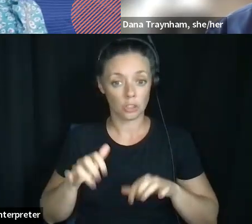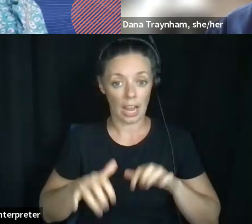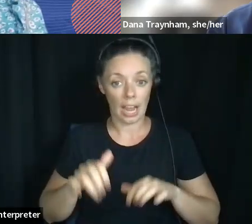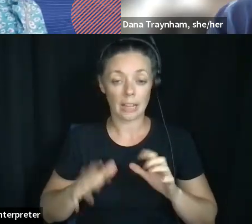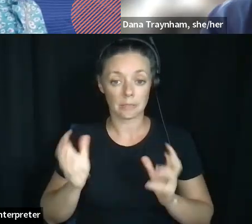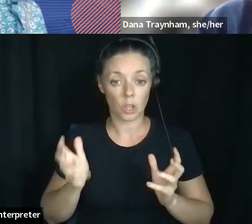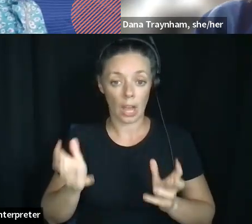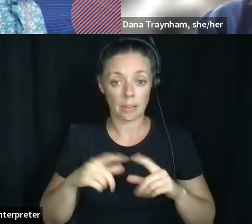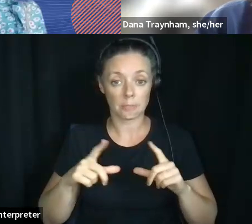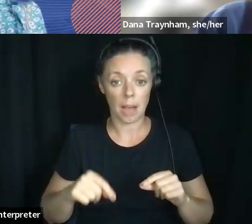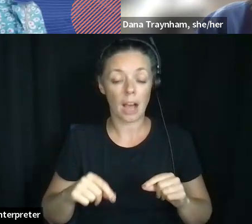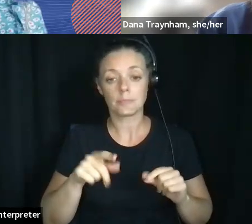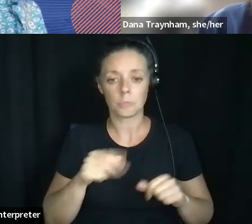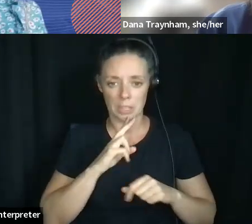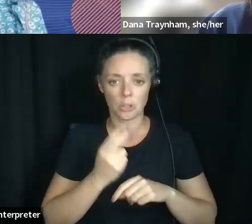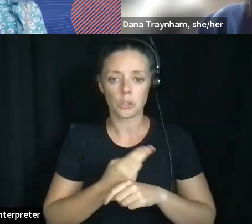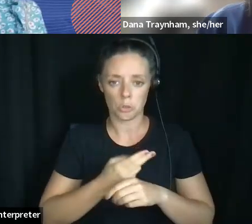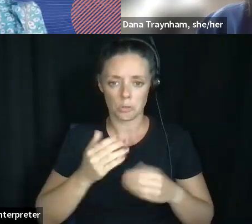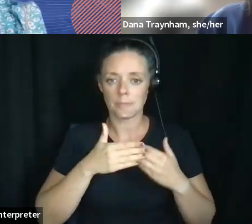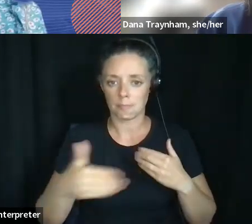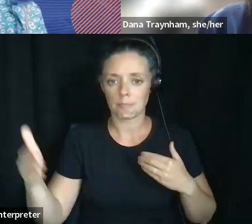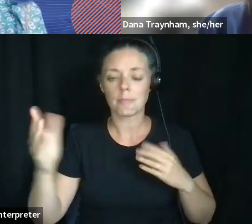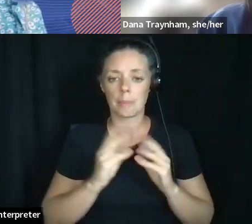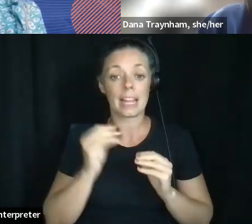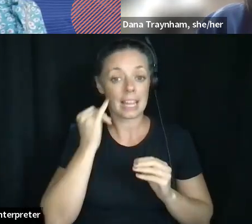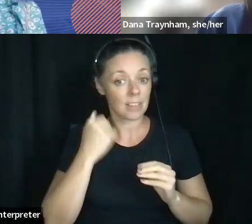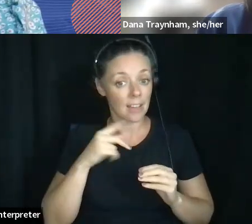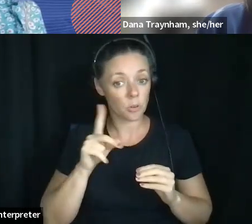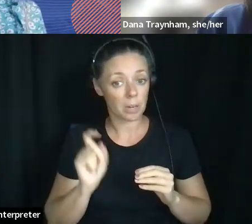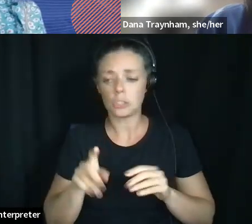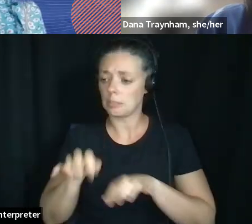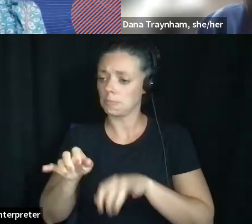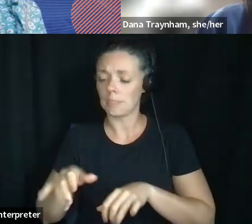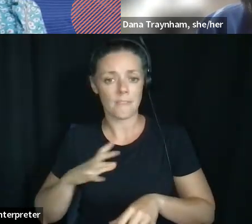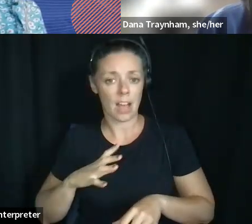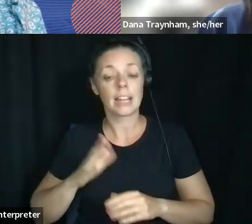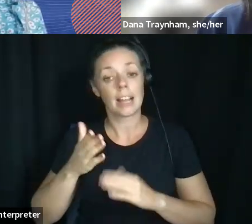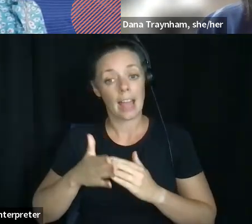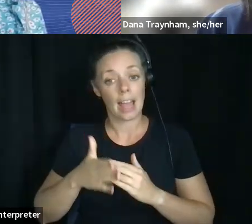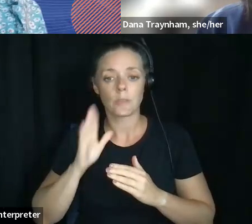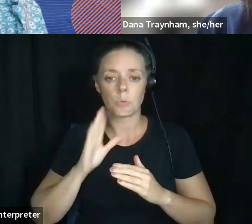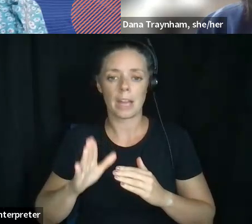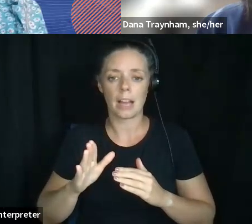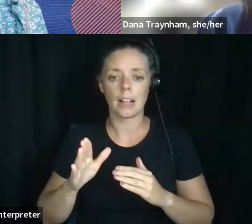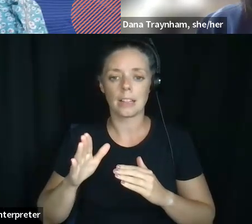and moderated by myself. So please feel free to ask questions as they pop up throughout the session, and we will pause and answer them